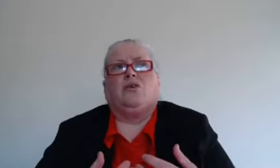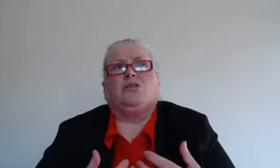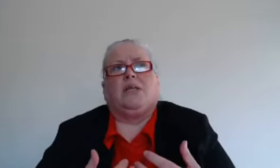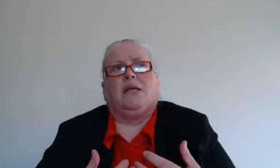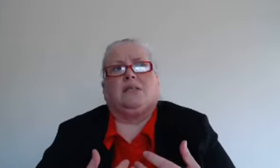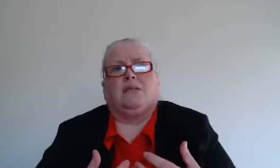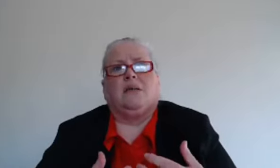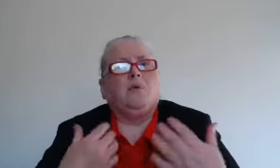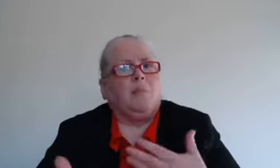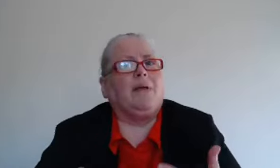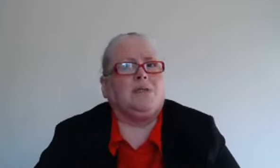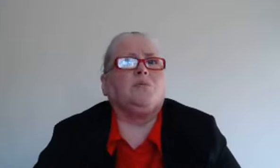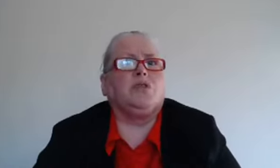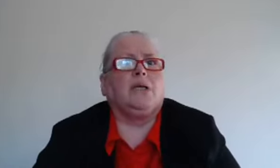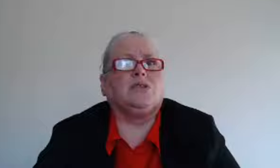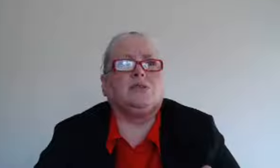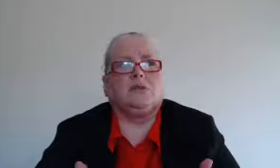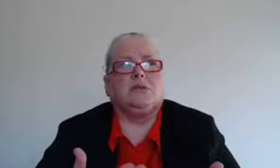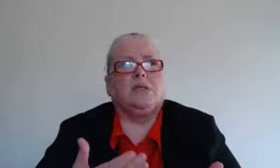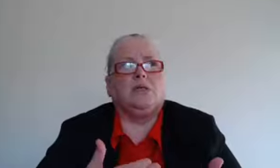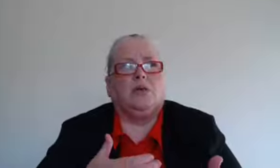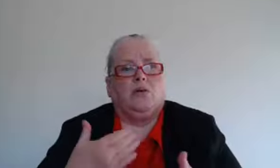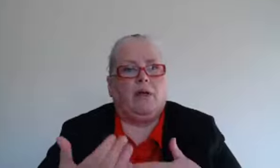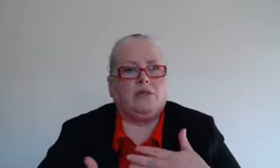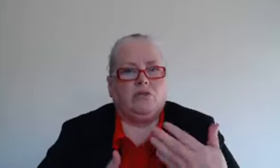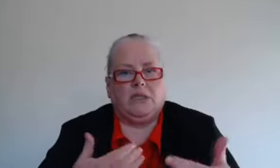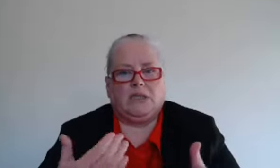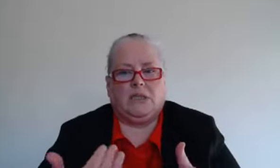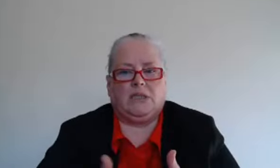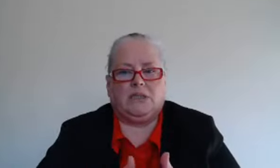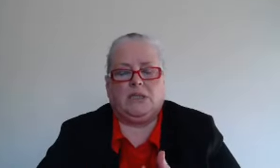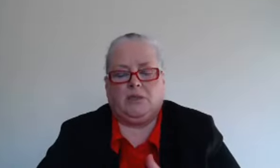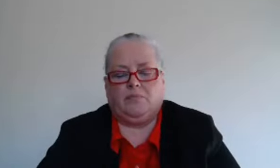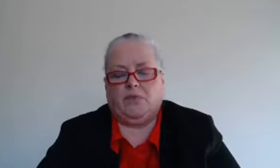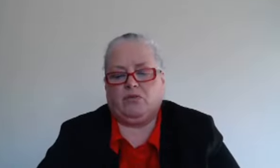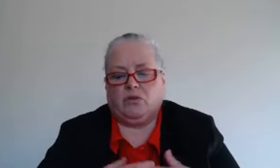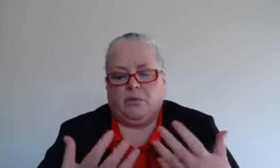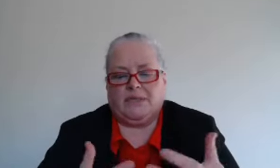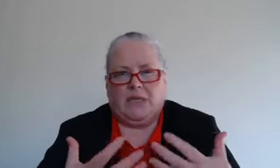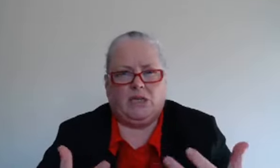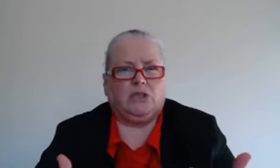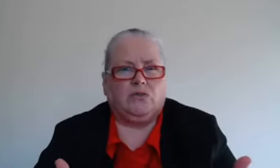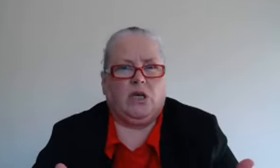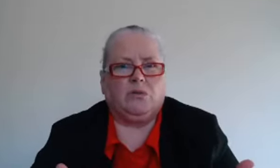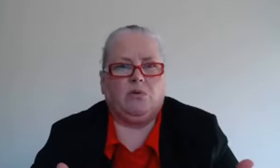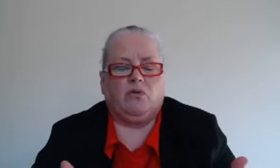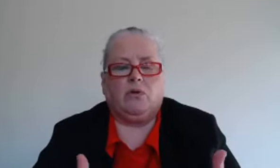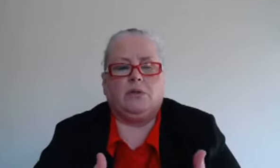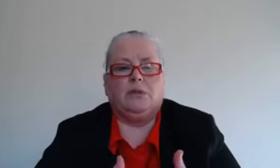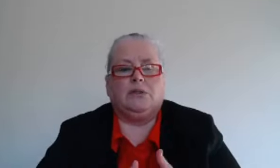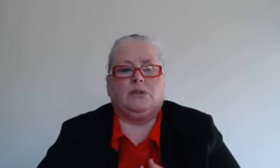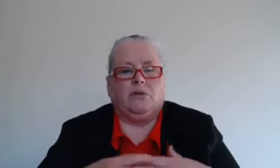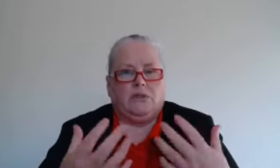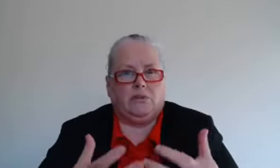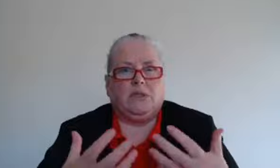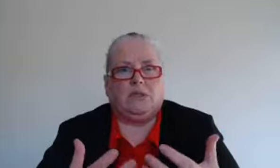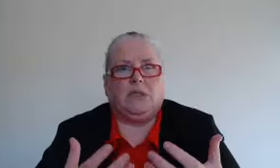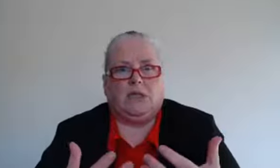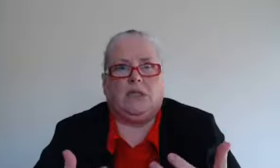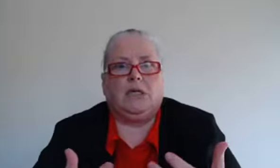urge then to implement some change because you know you're entering into that I talked about stages of change before so you're entering into that need